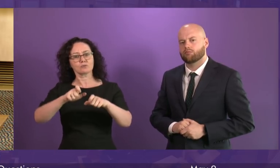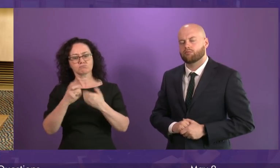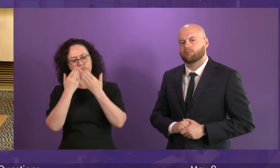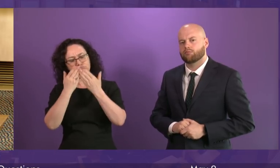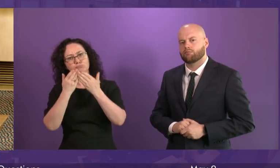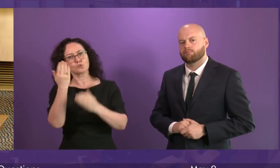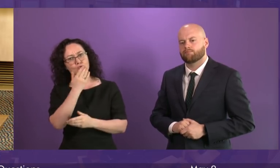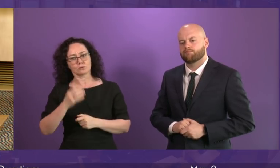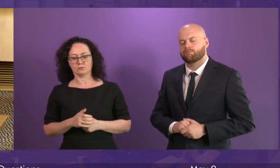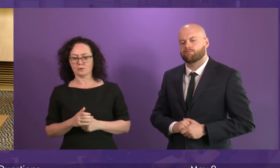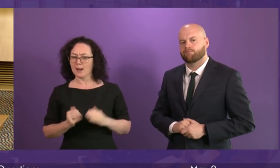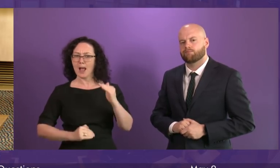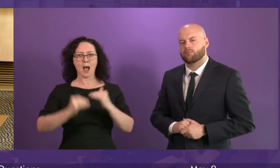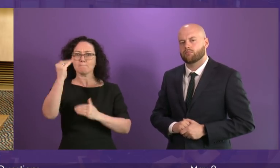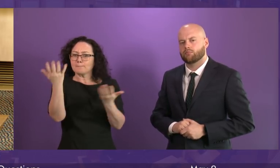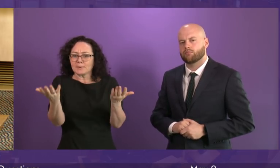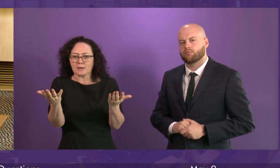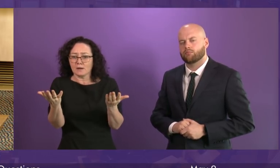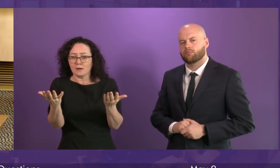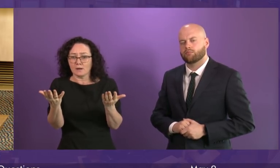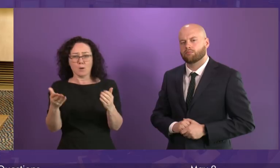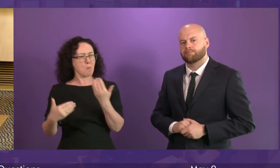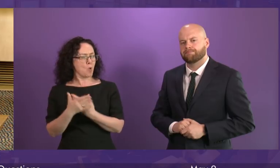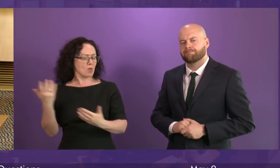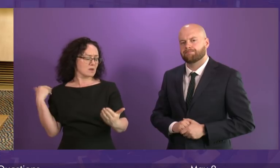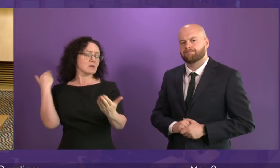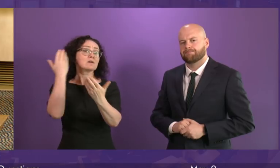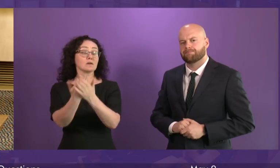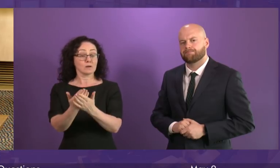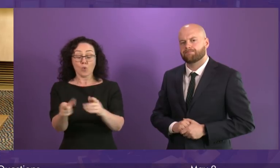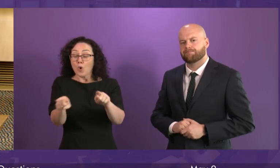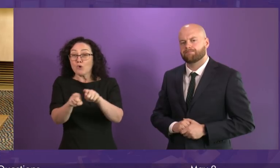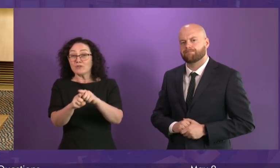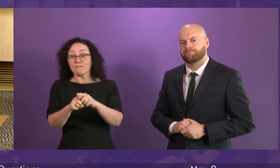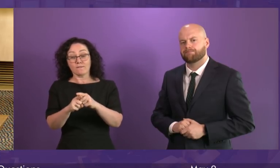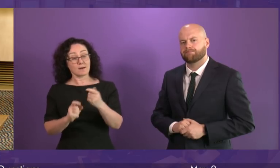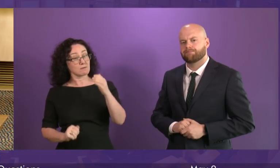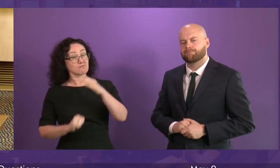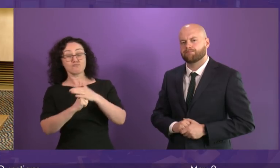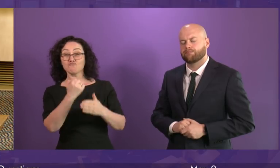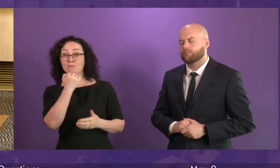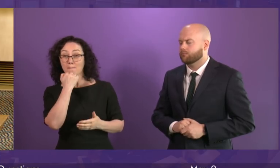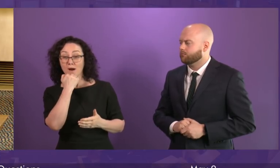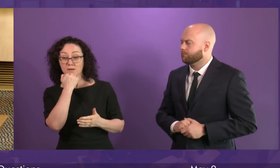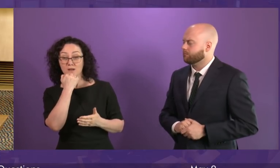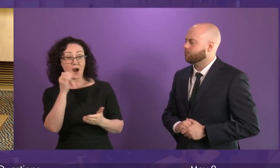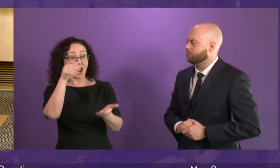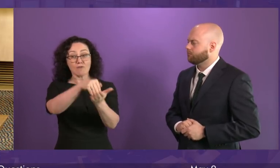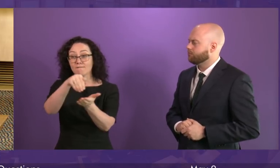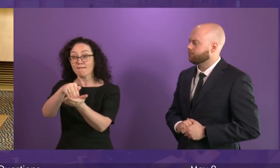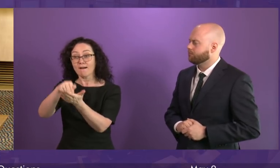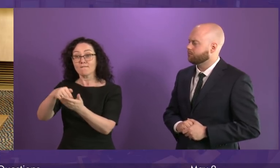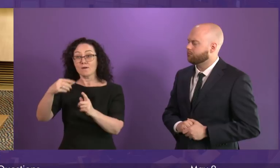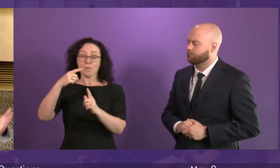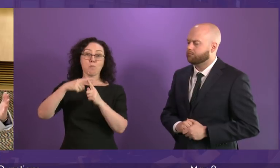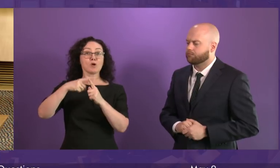school now than has ever been the case before and of course we're seeing record numbers going into positive destinations. In terms of